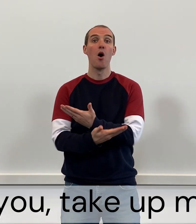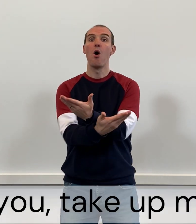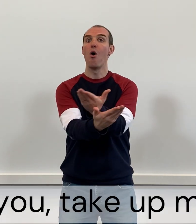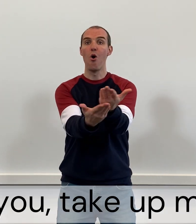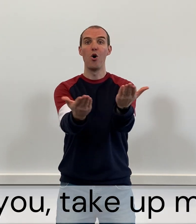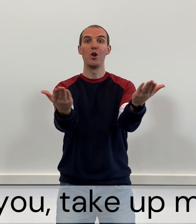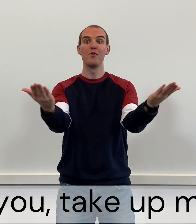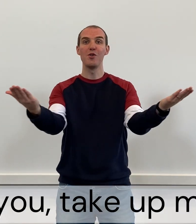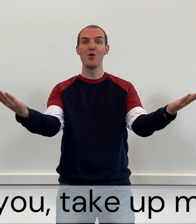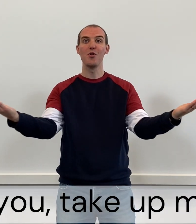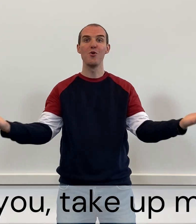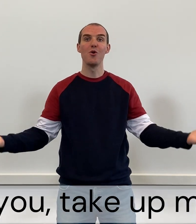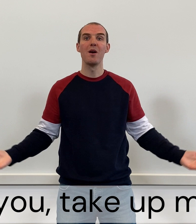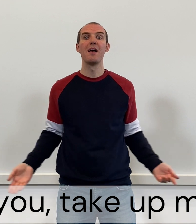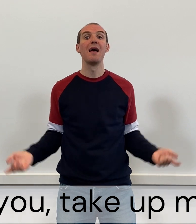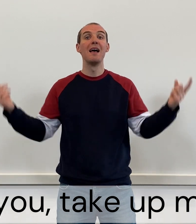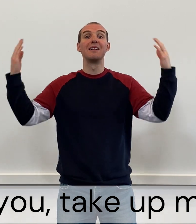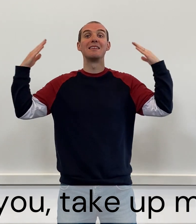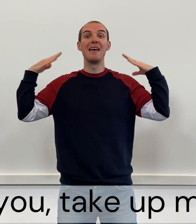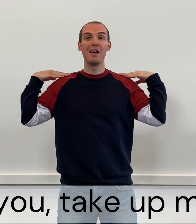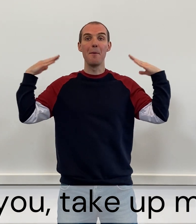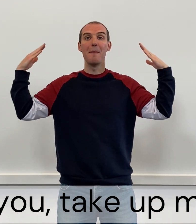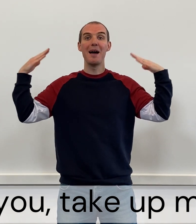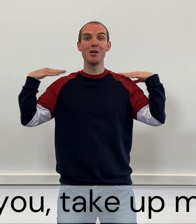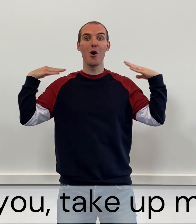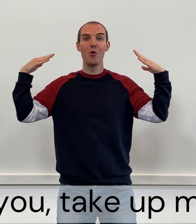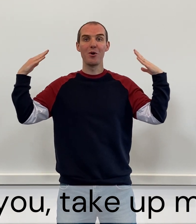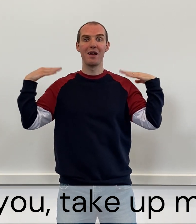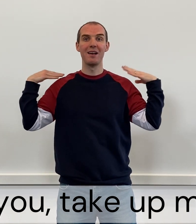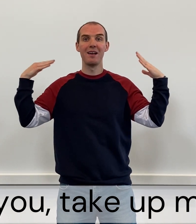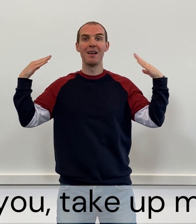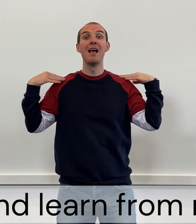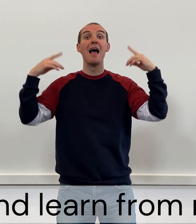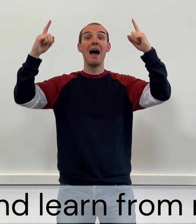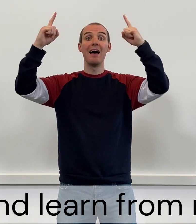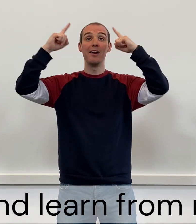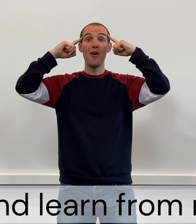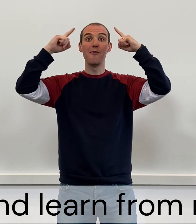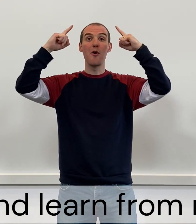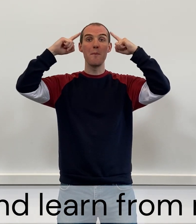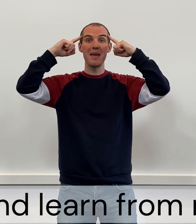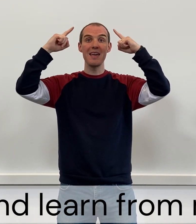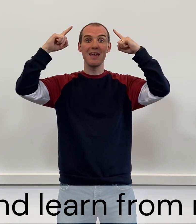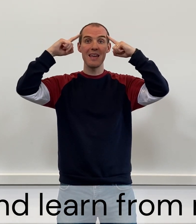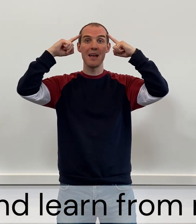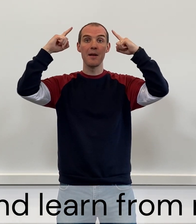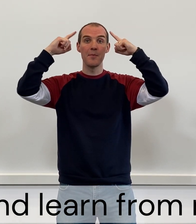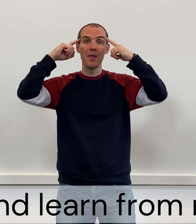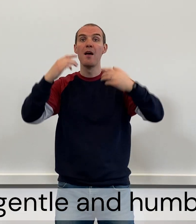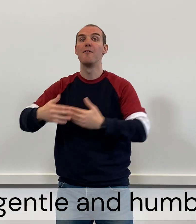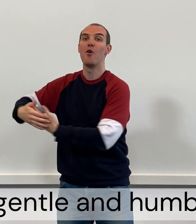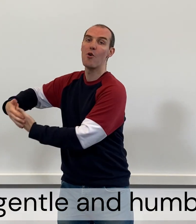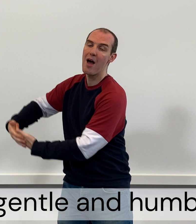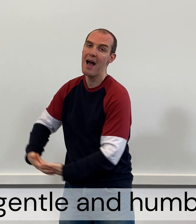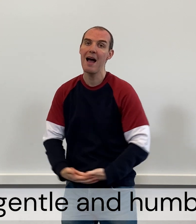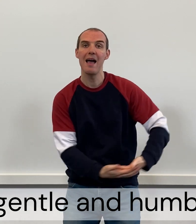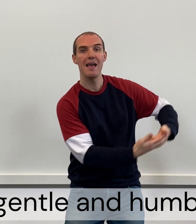All of you, take up my yoke, and learn from me, for I